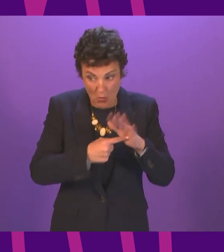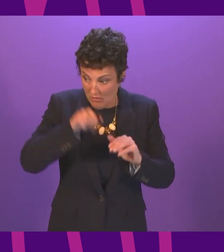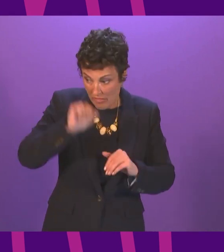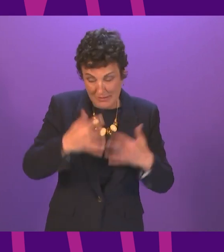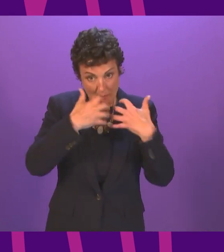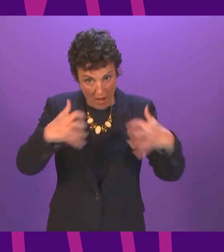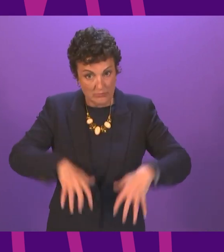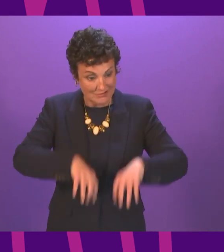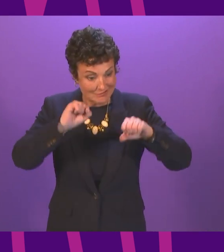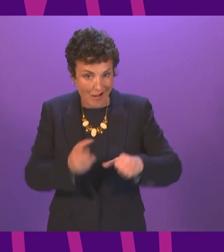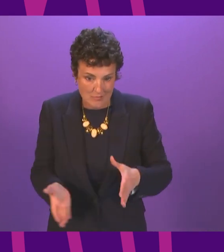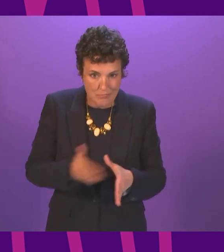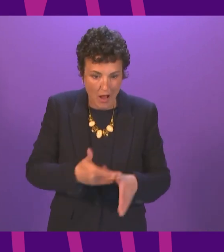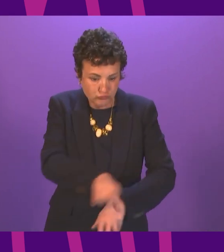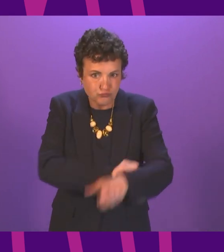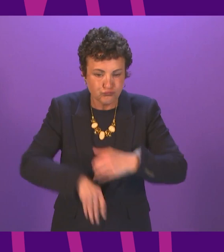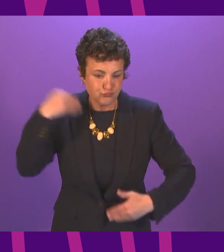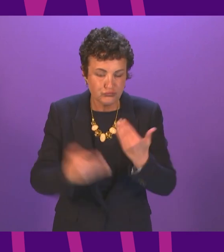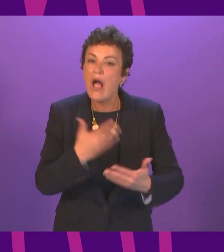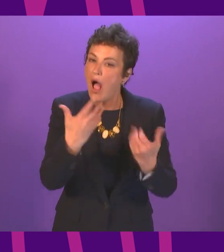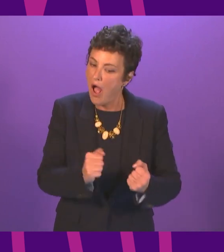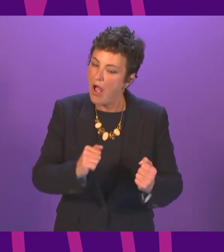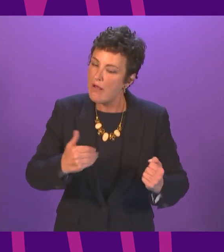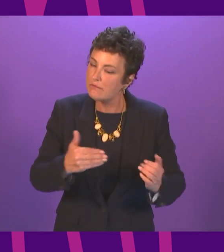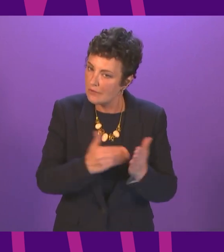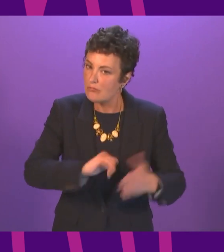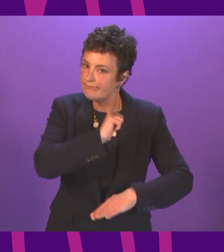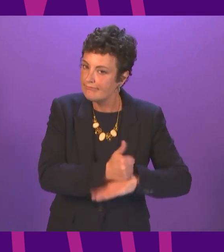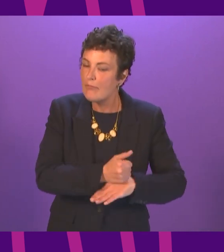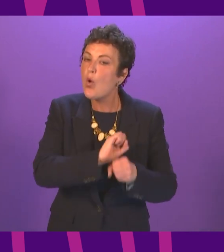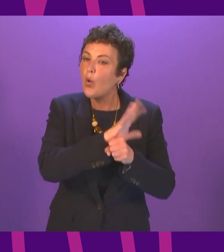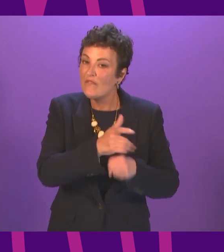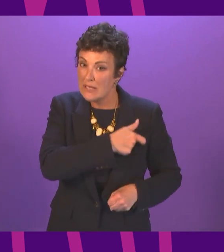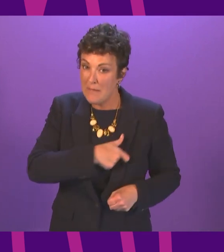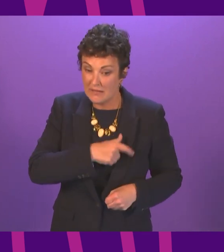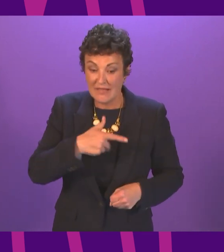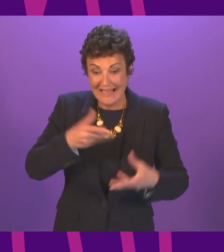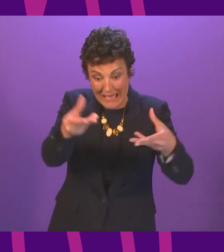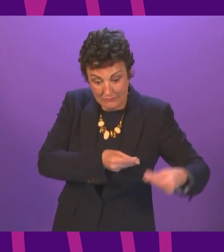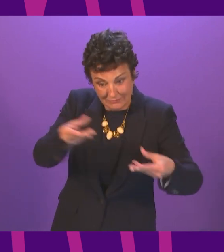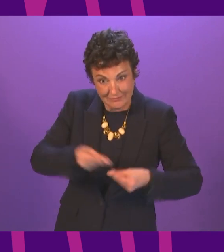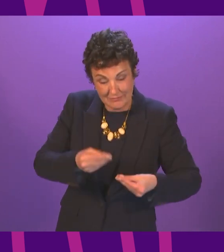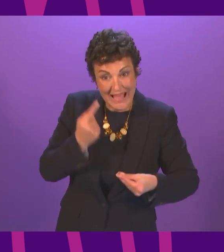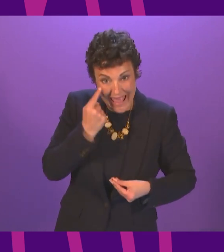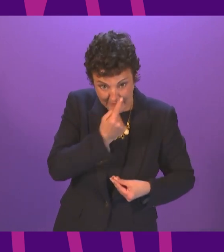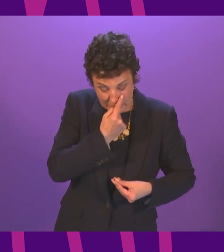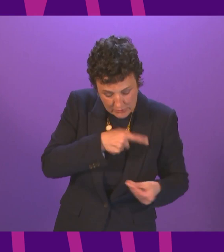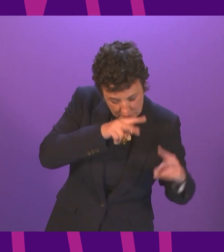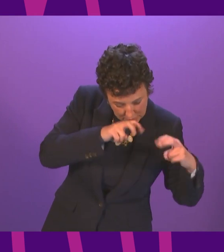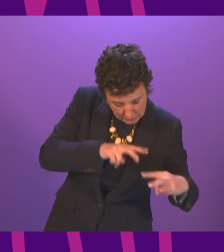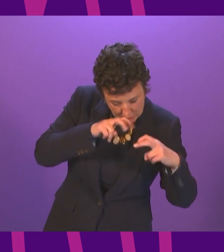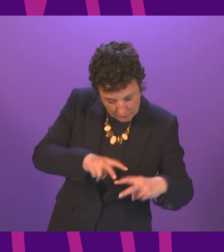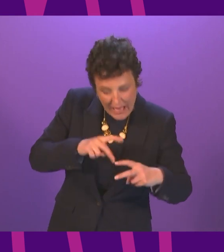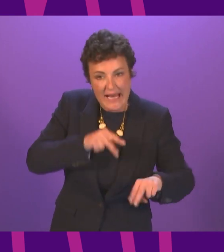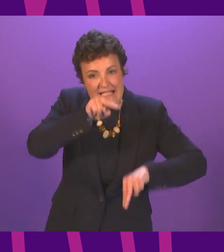Parliament gets up and running again that we have a Covid committee that can go through the data can take expert evidence and assess the restrictions